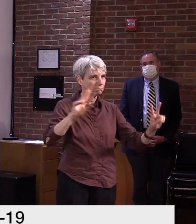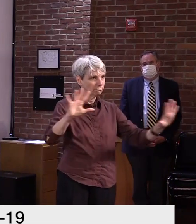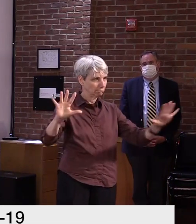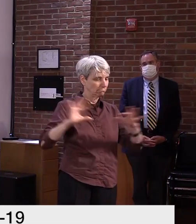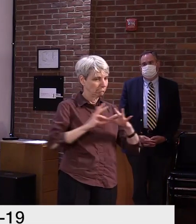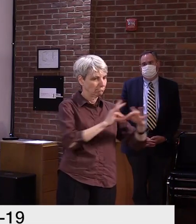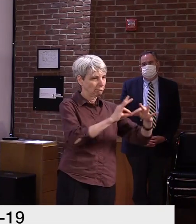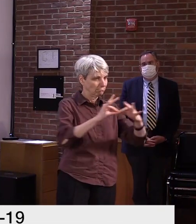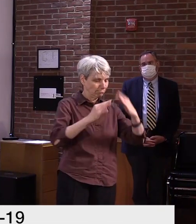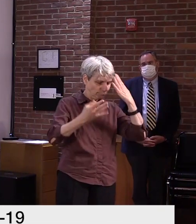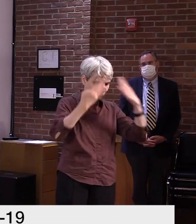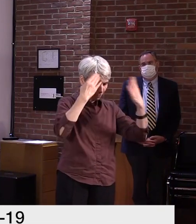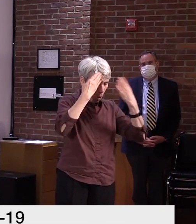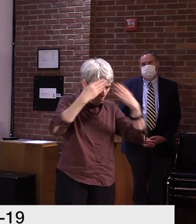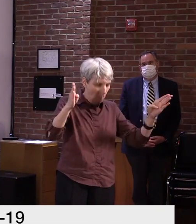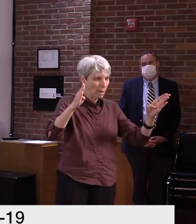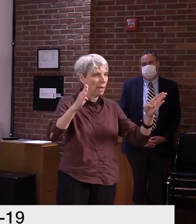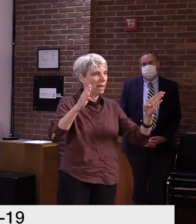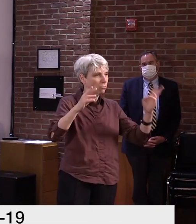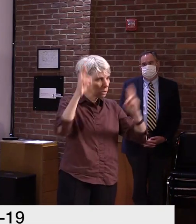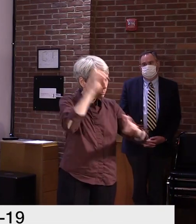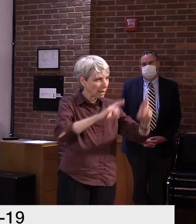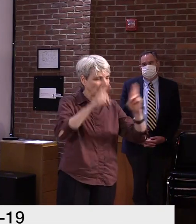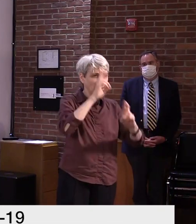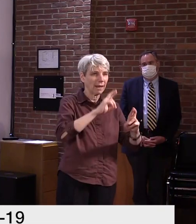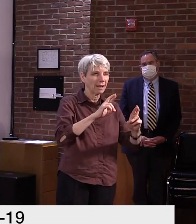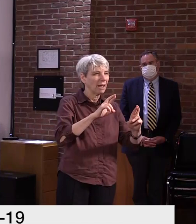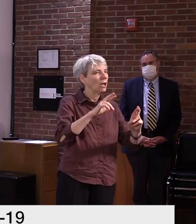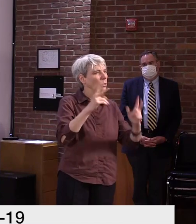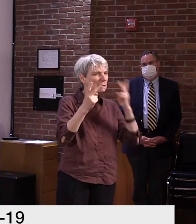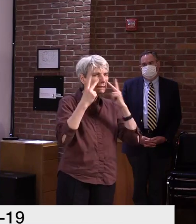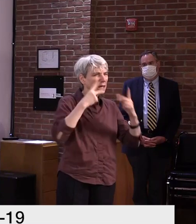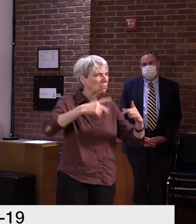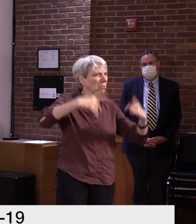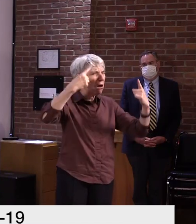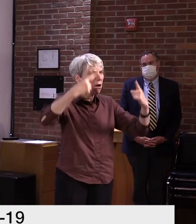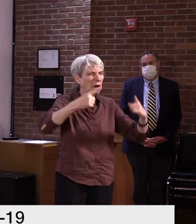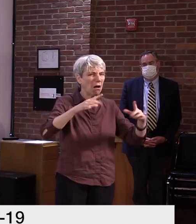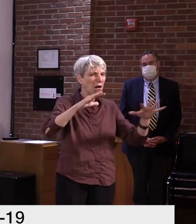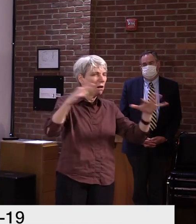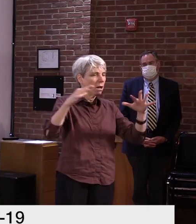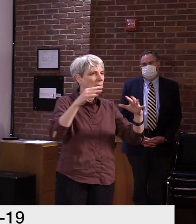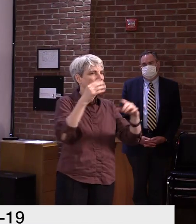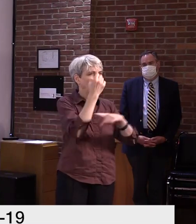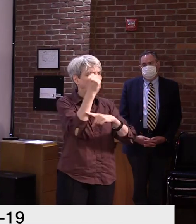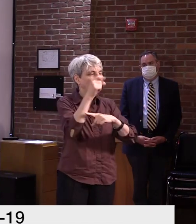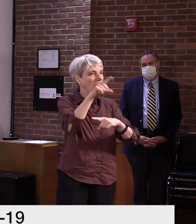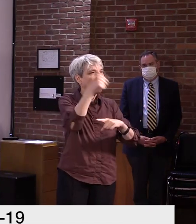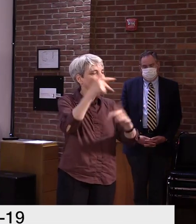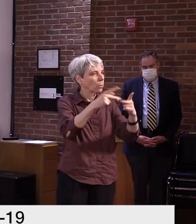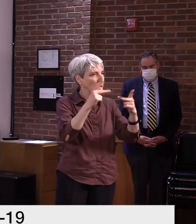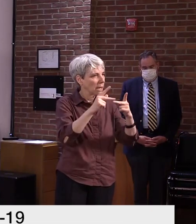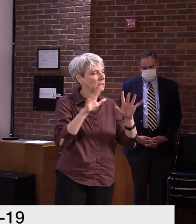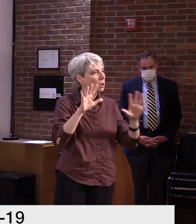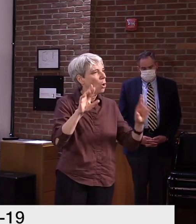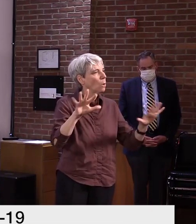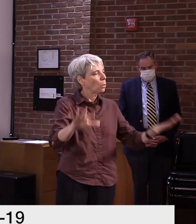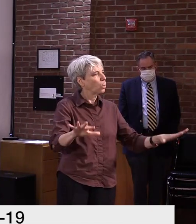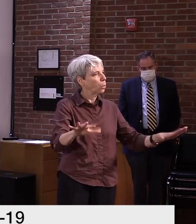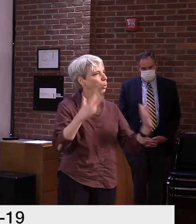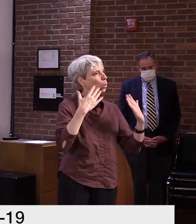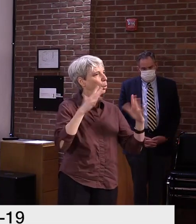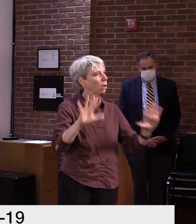that we've seen. Uh, we took this path forward so that we could, uh, you know, tamp this down a bit. I think it was successful,